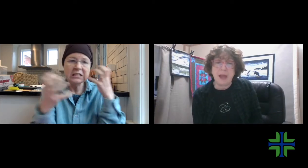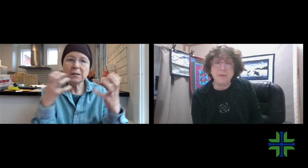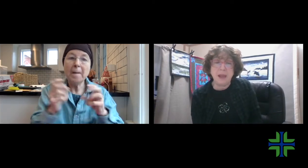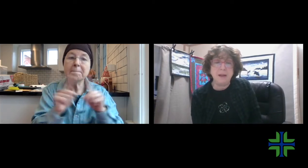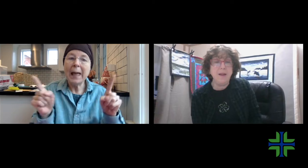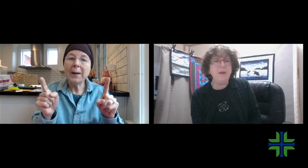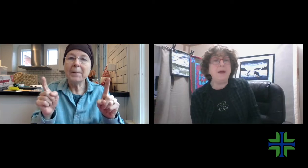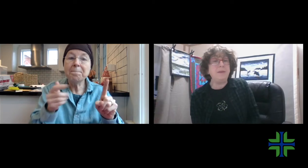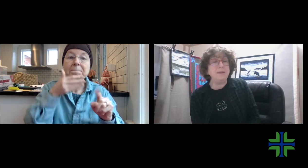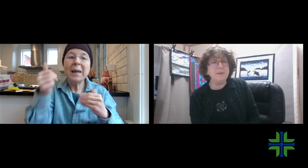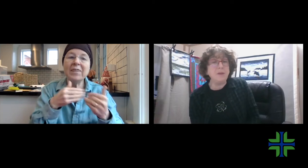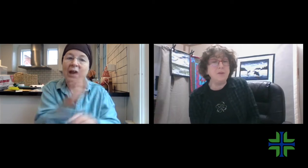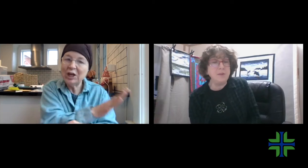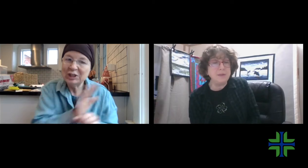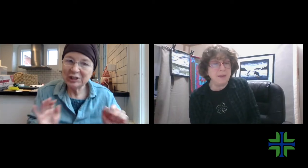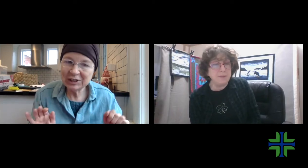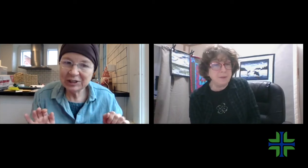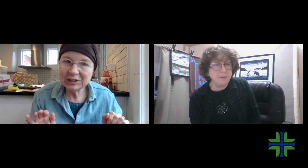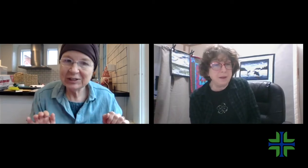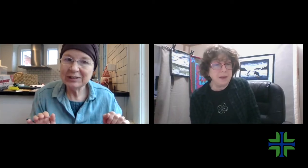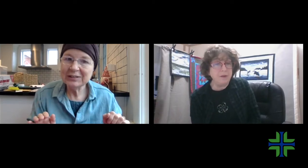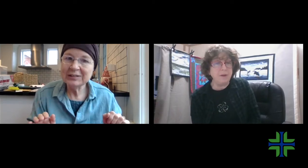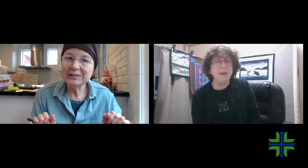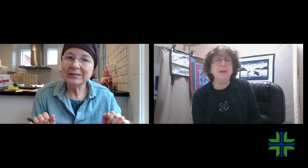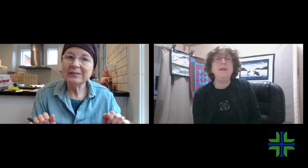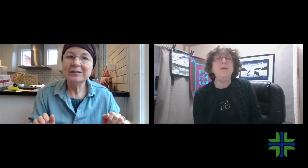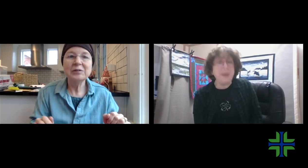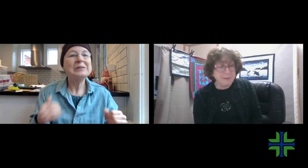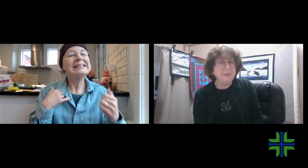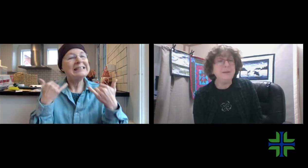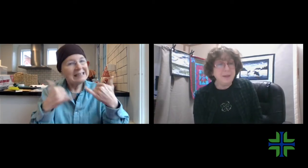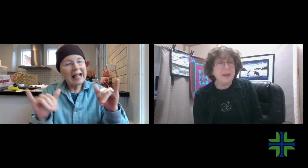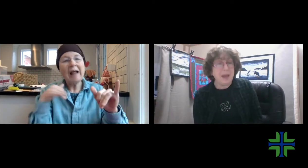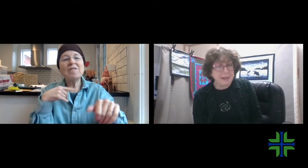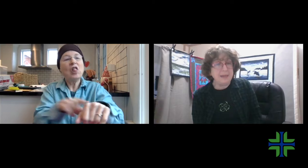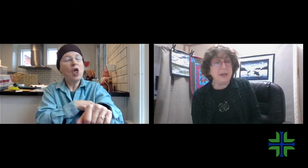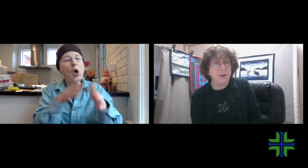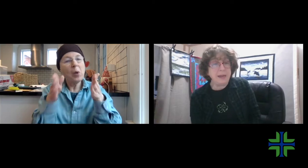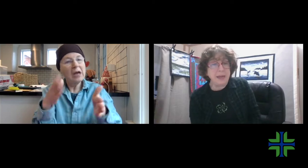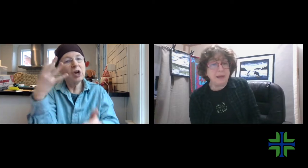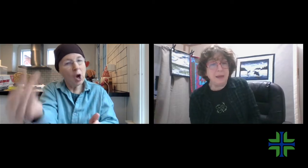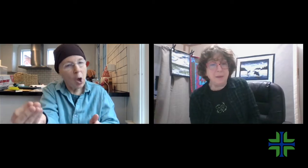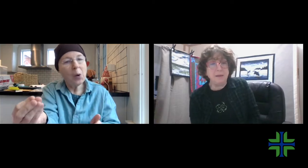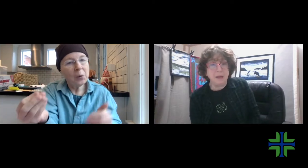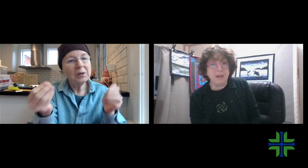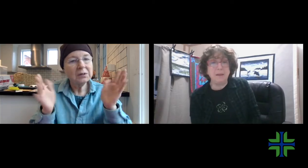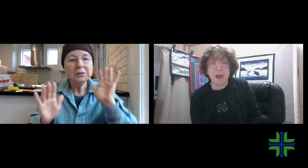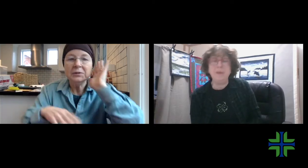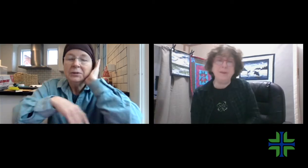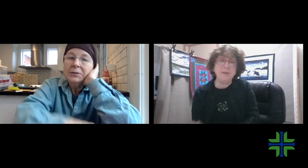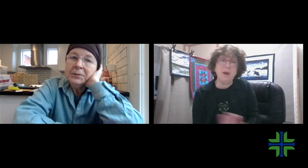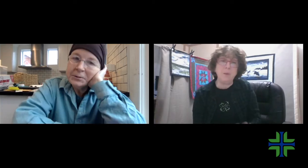myself. had to advocate. I've had some discussions with the staff. Sometimes I got angry, but I did get what I need. I mean,